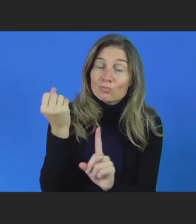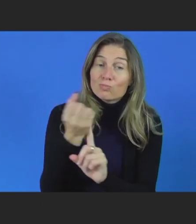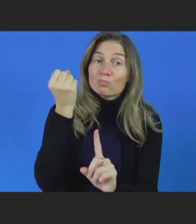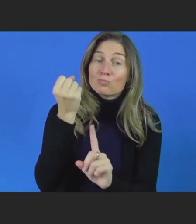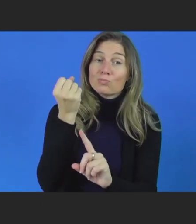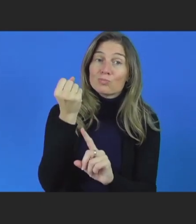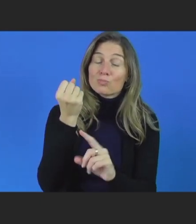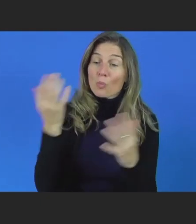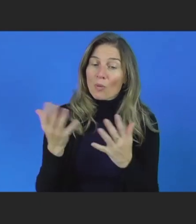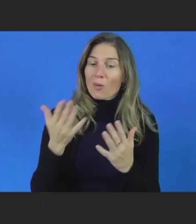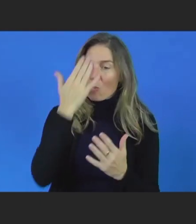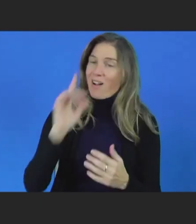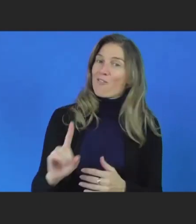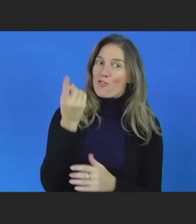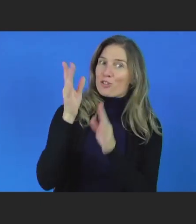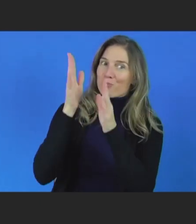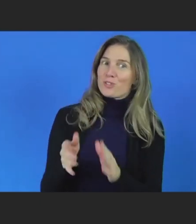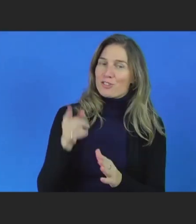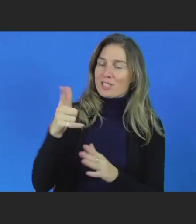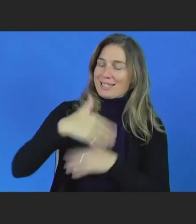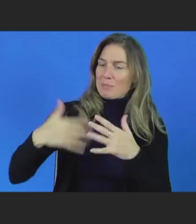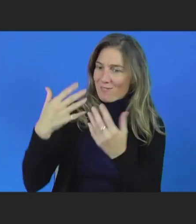with a disability on the board?